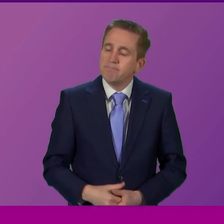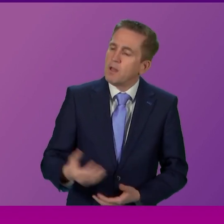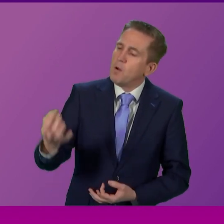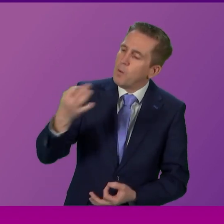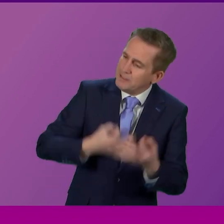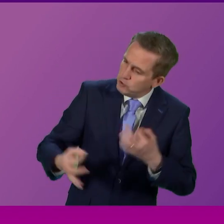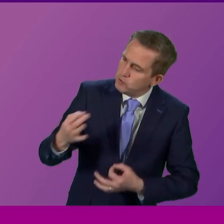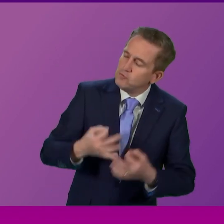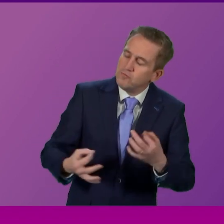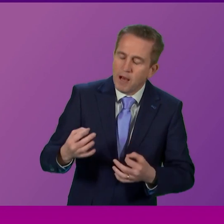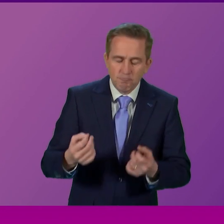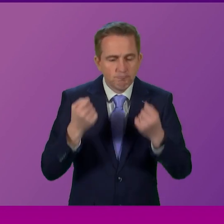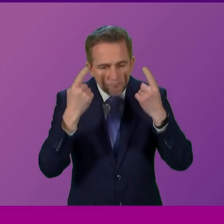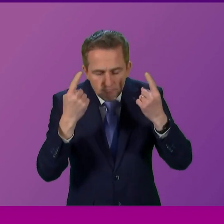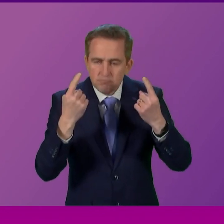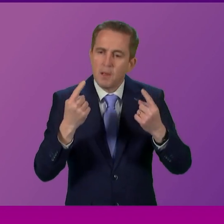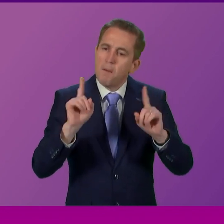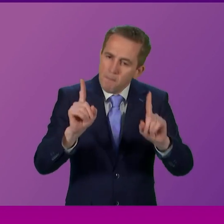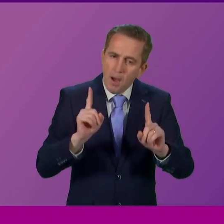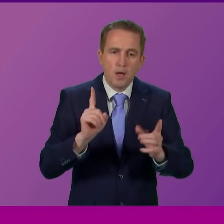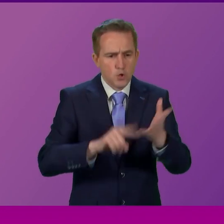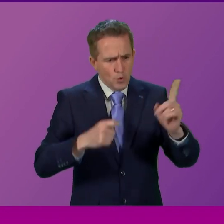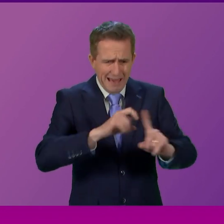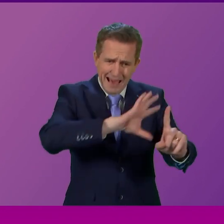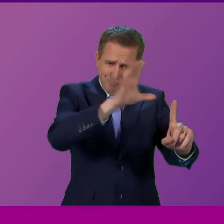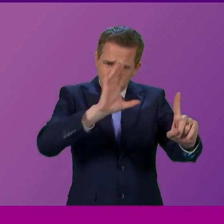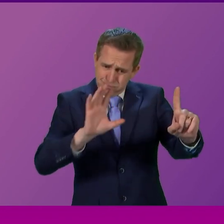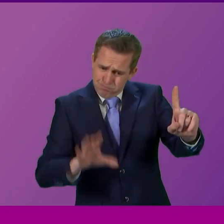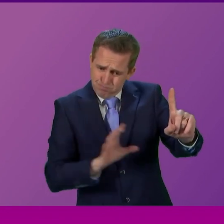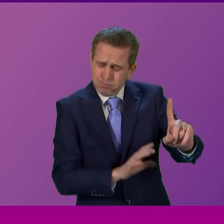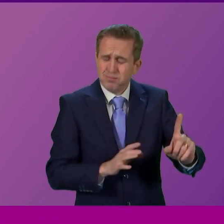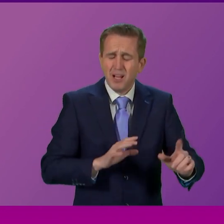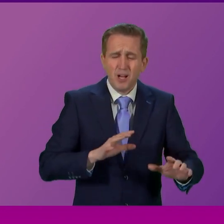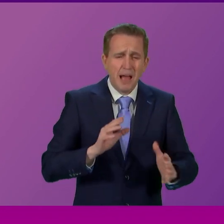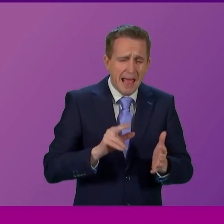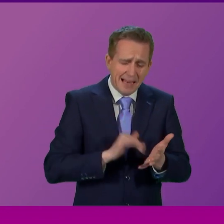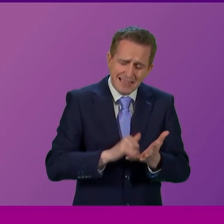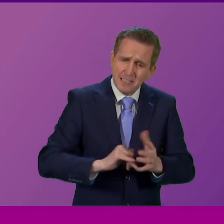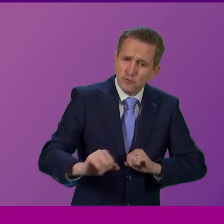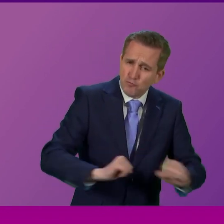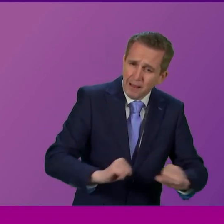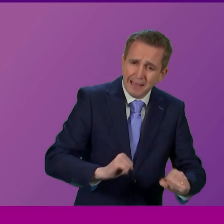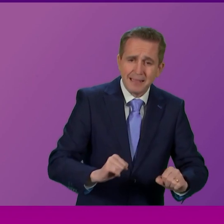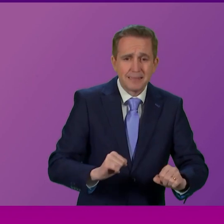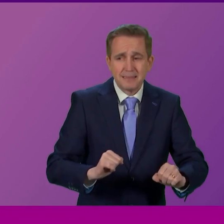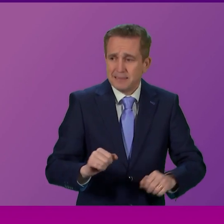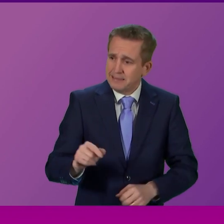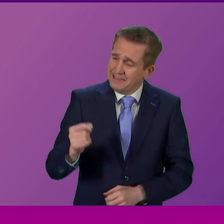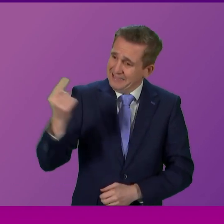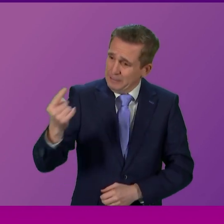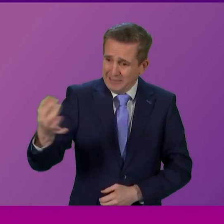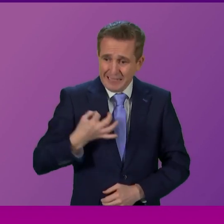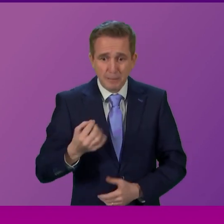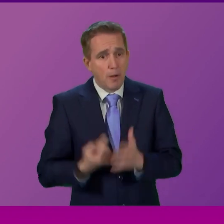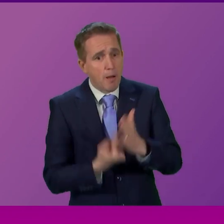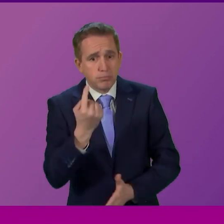Look, these are issues that are facing every single health service across the UK. Dr. Sandish Gohani asked me where was